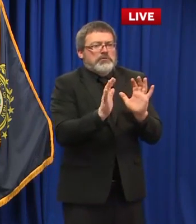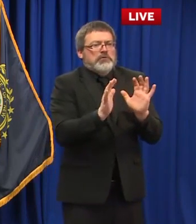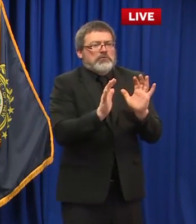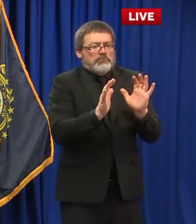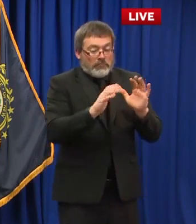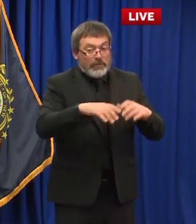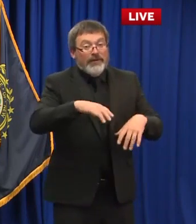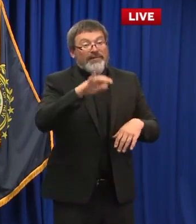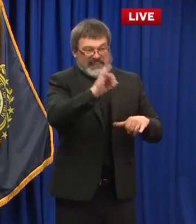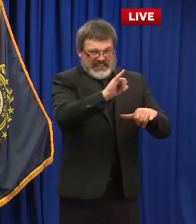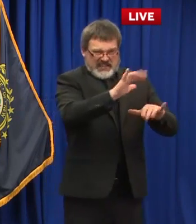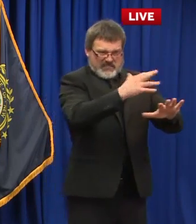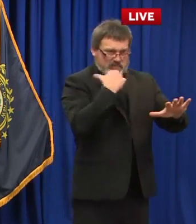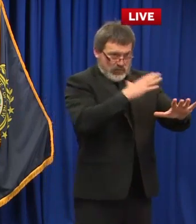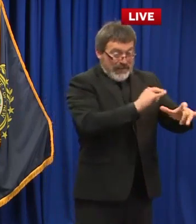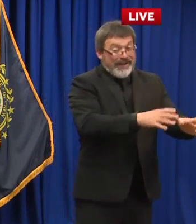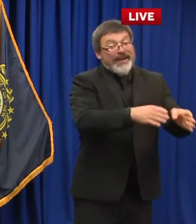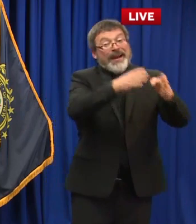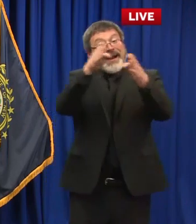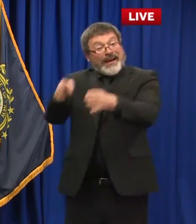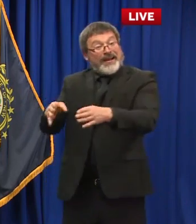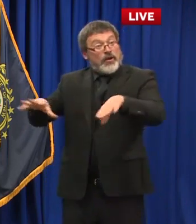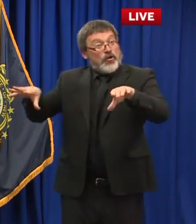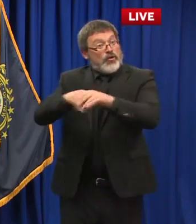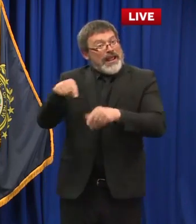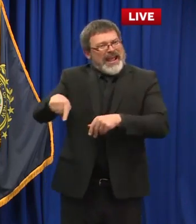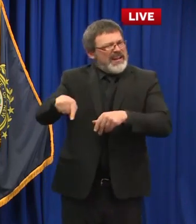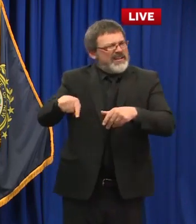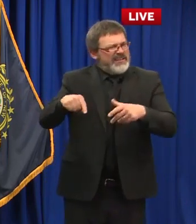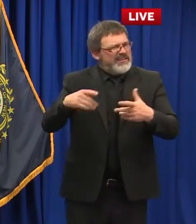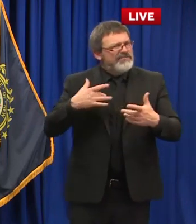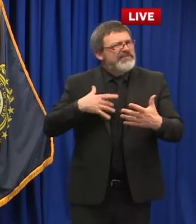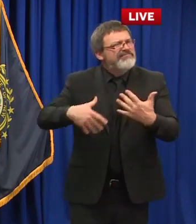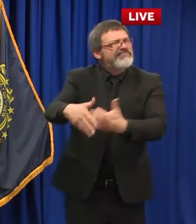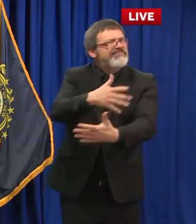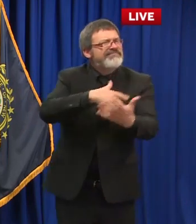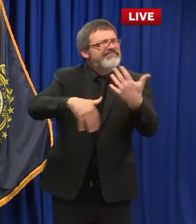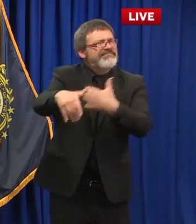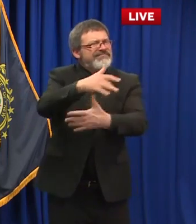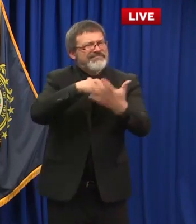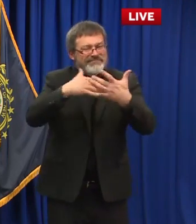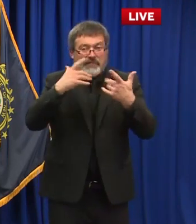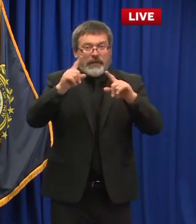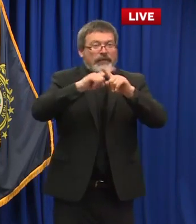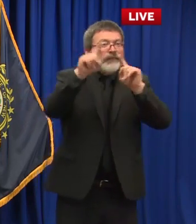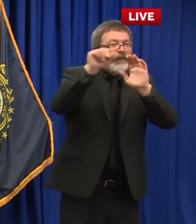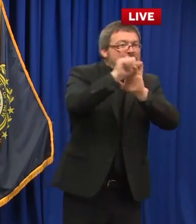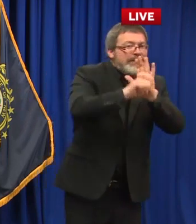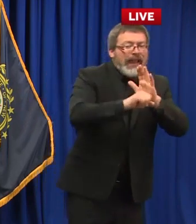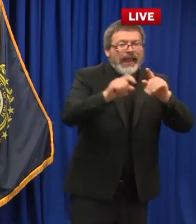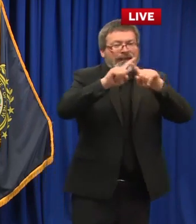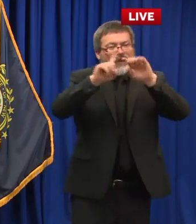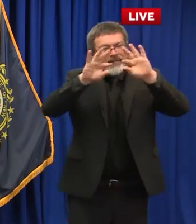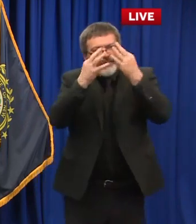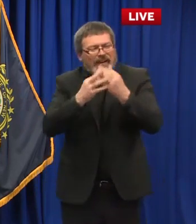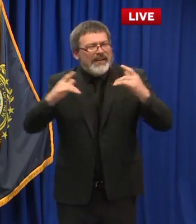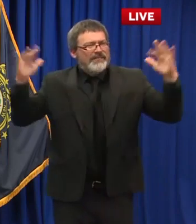so it's just that is one of the fundamental differences in terms of why we're keeping it at 50 percent because the um